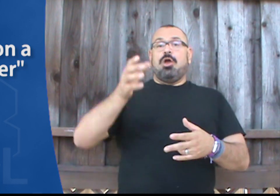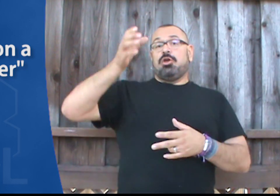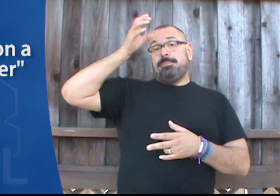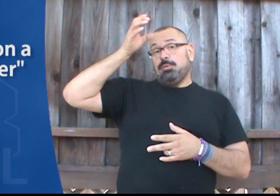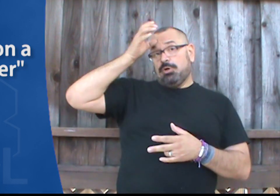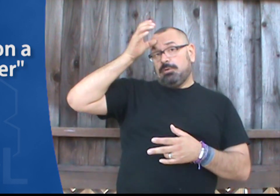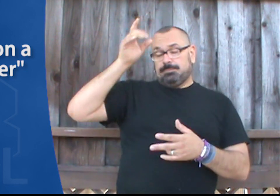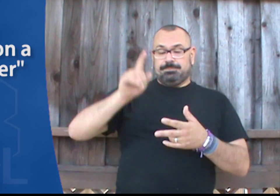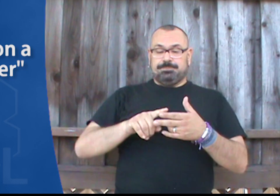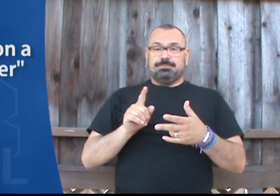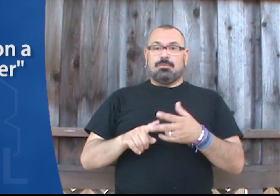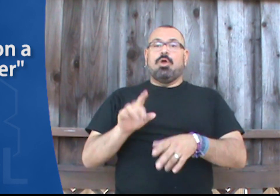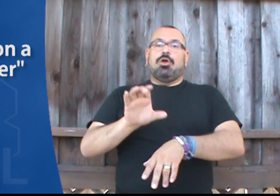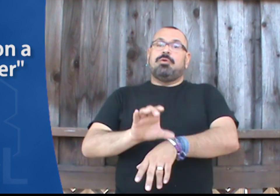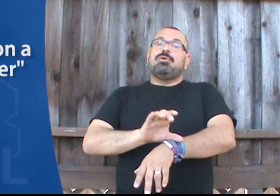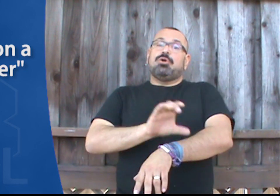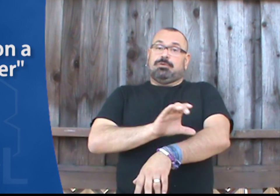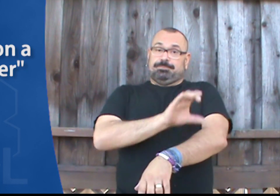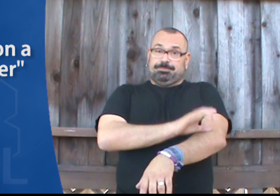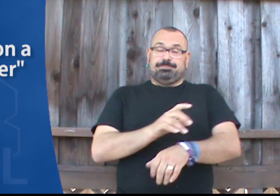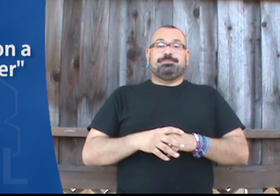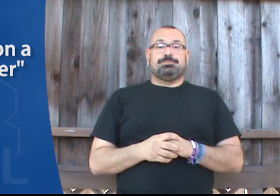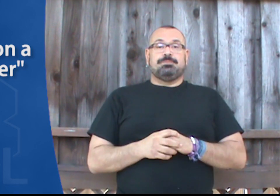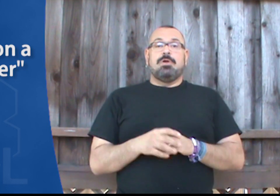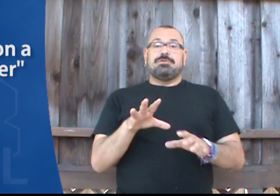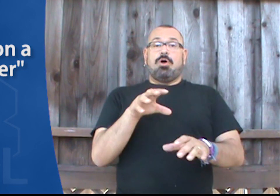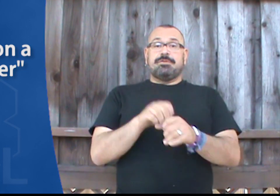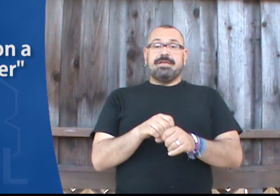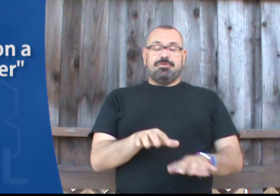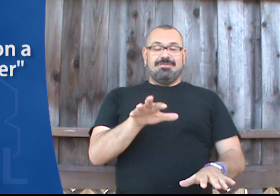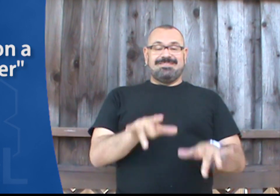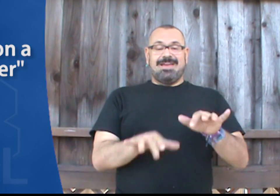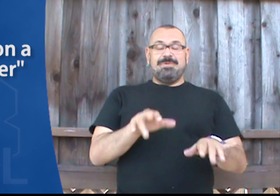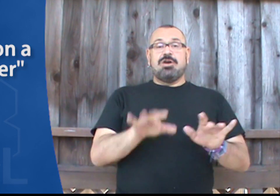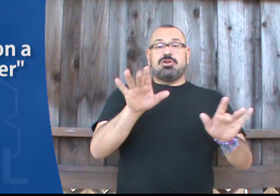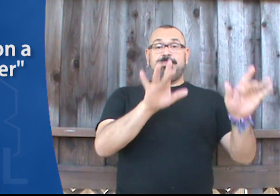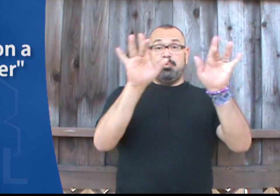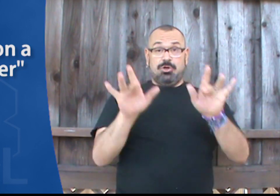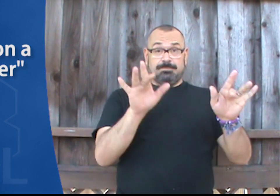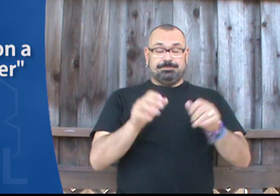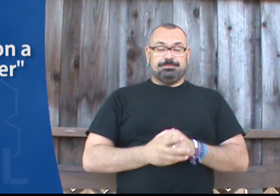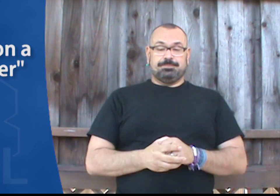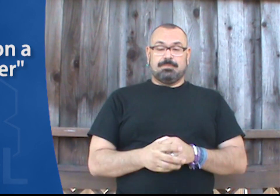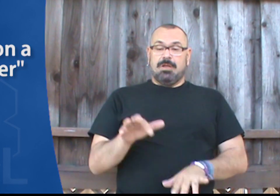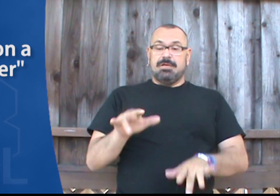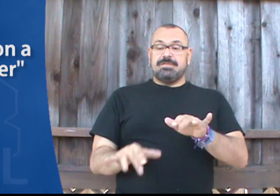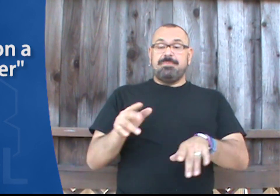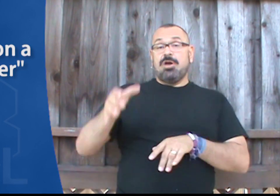Computer. Computer. So, all together. Typing on a computer. Typing